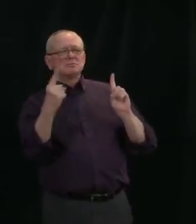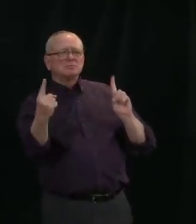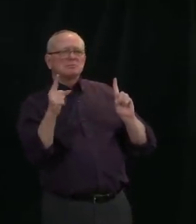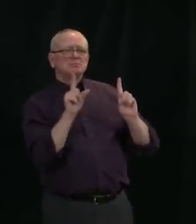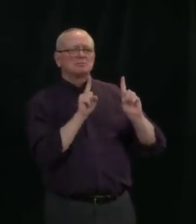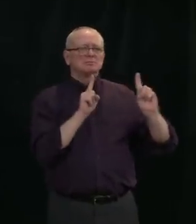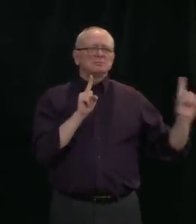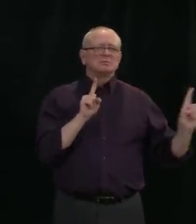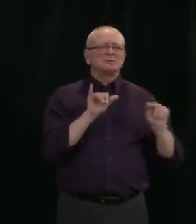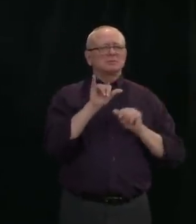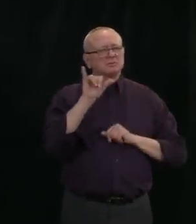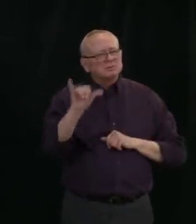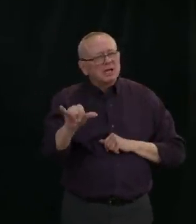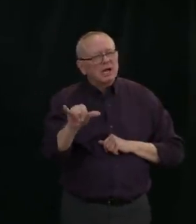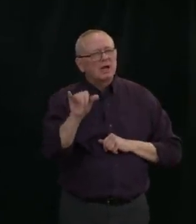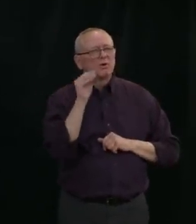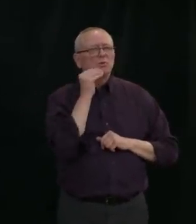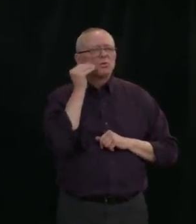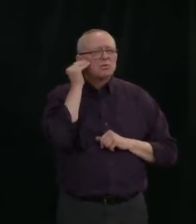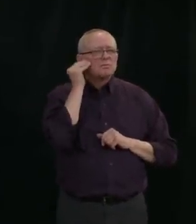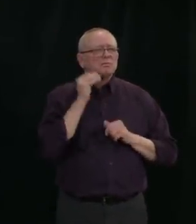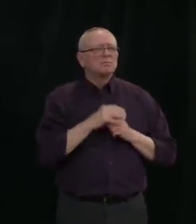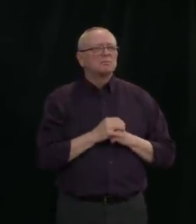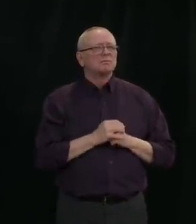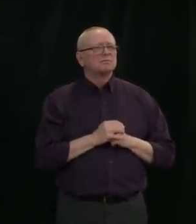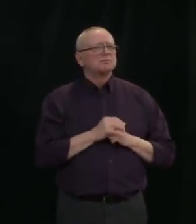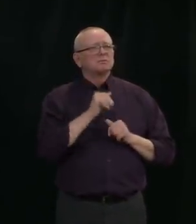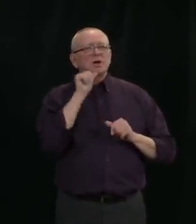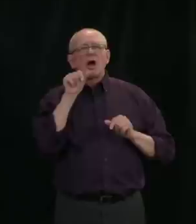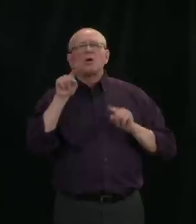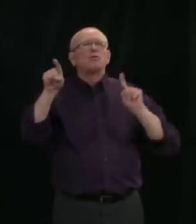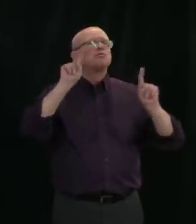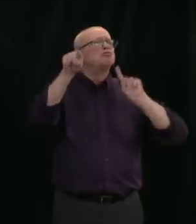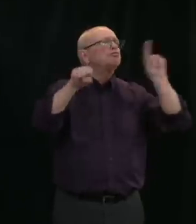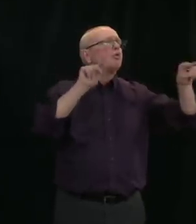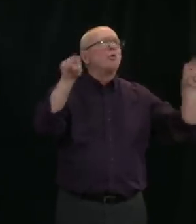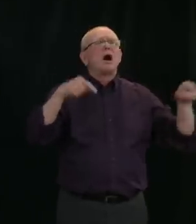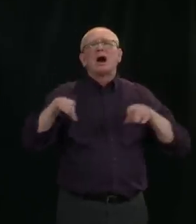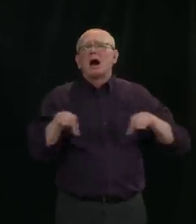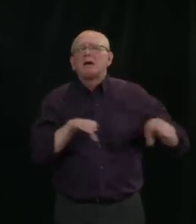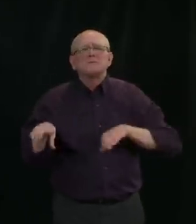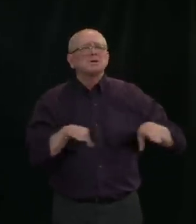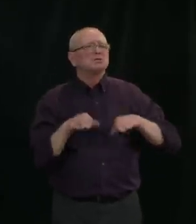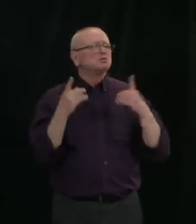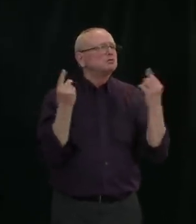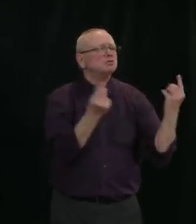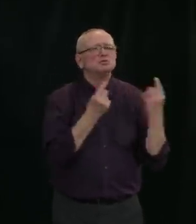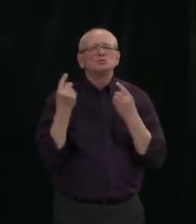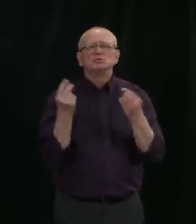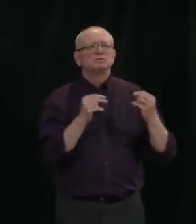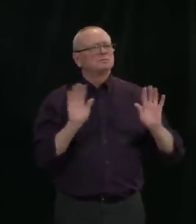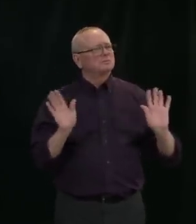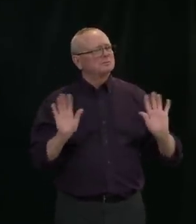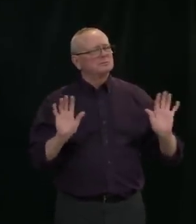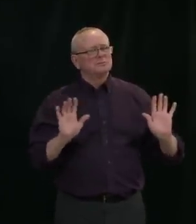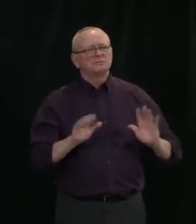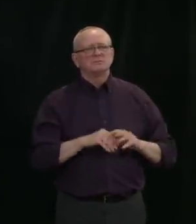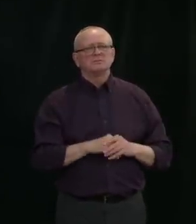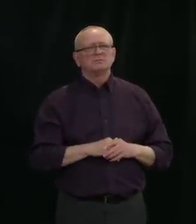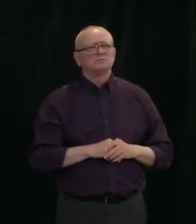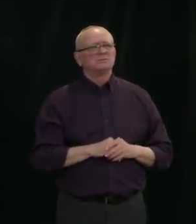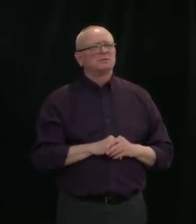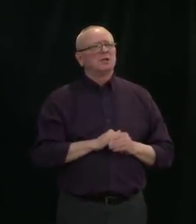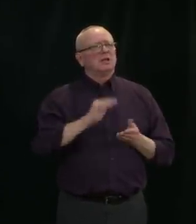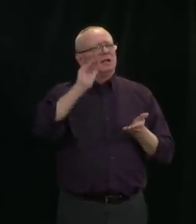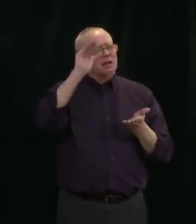-essential activities, to limit further deaths, we must all follow public health orders. There are many grieving